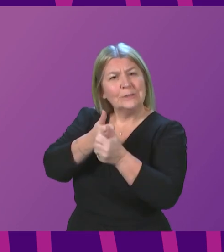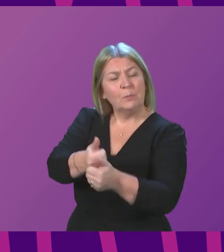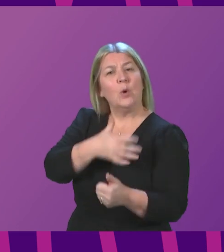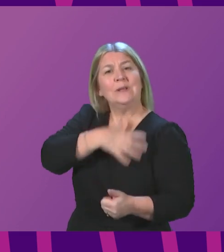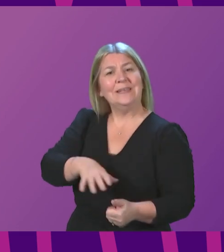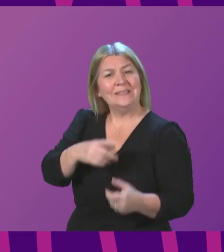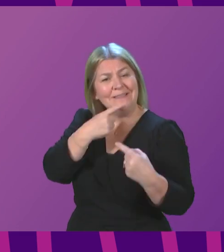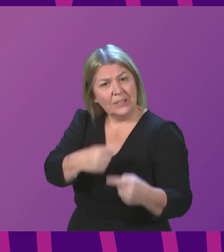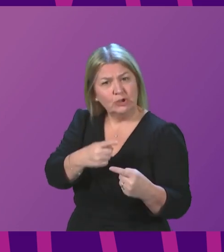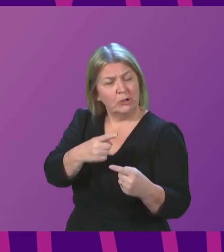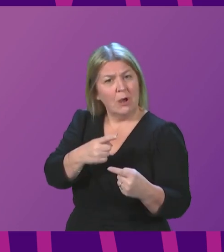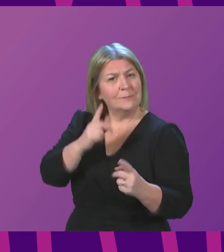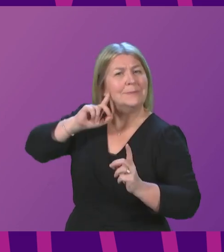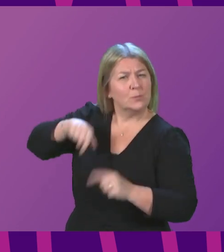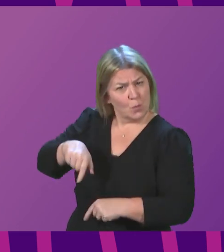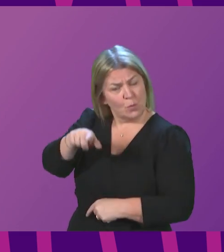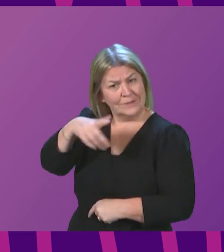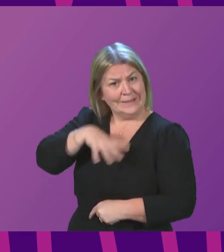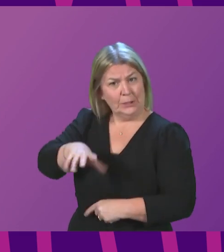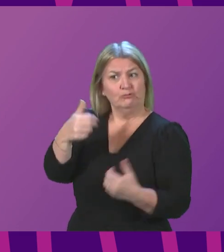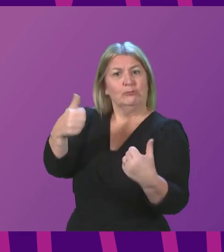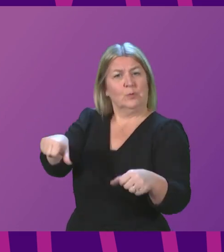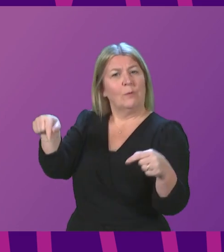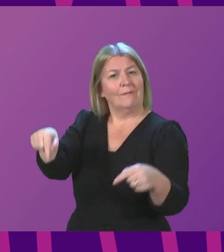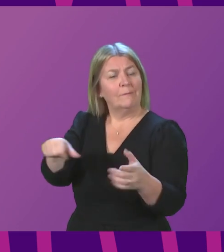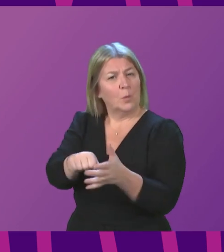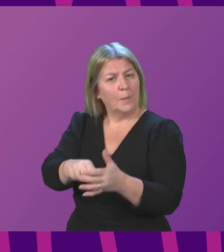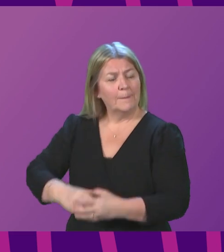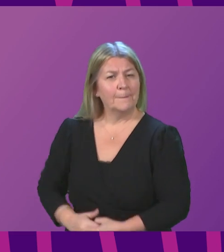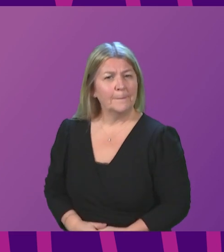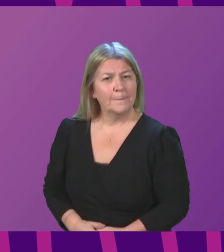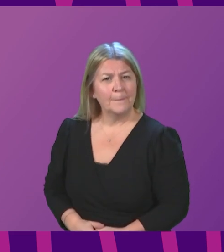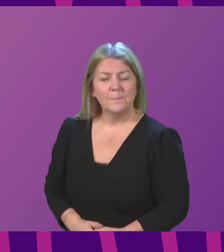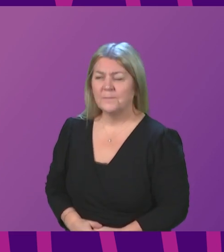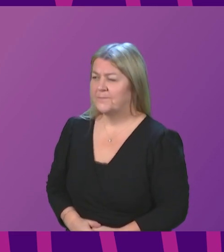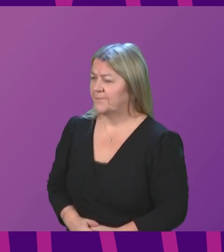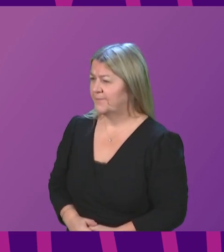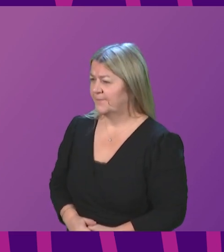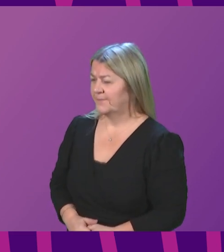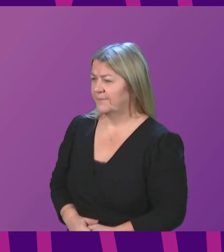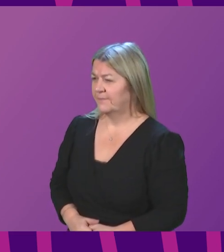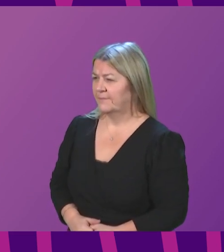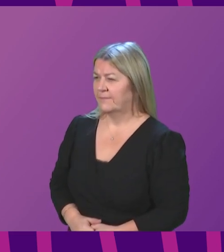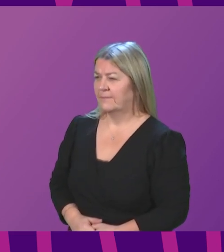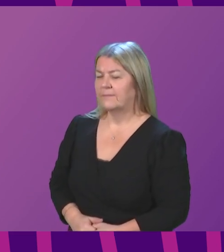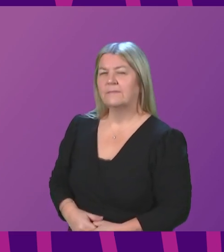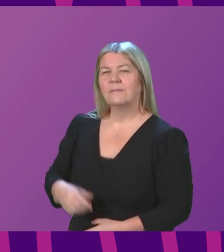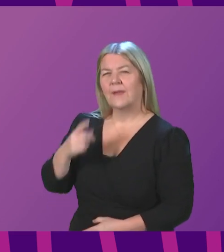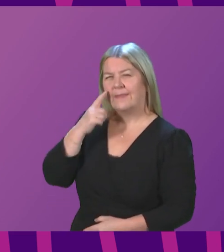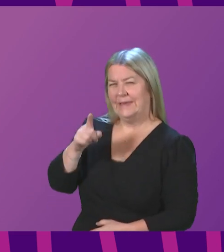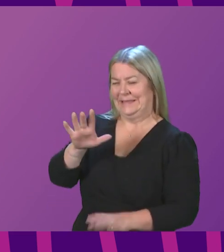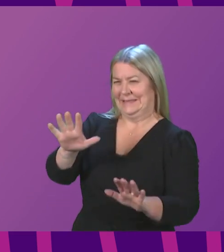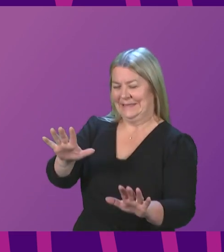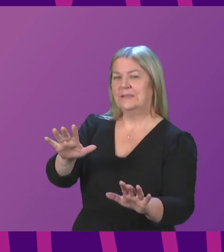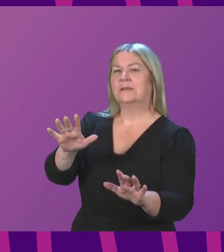and must urgently be addressed first minister I think there have been some changes to definitions there which means that